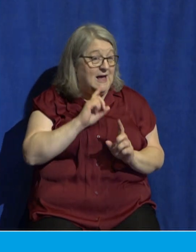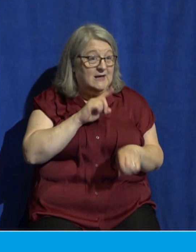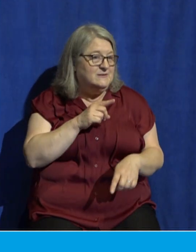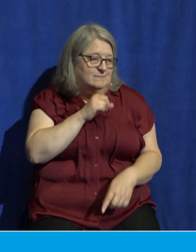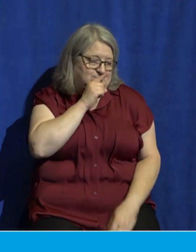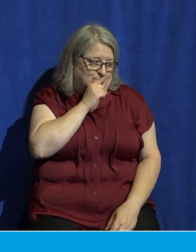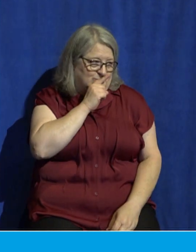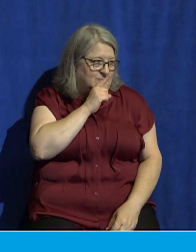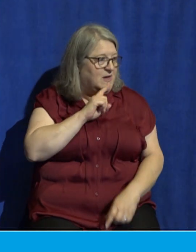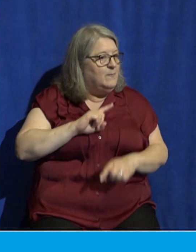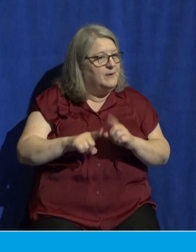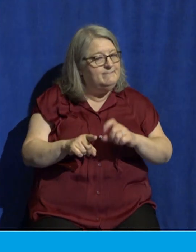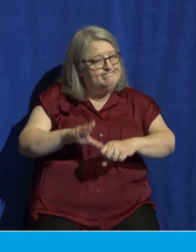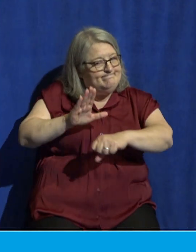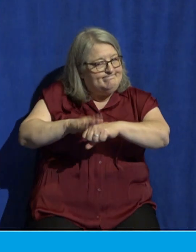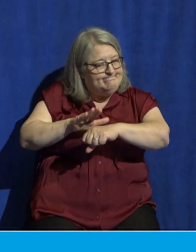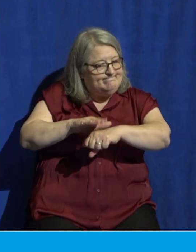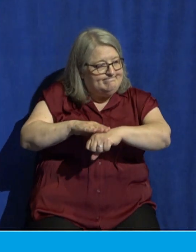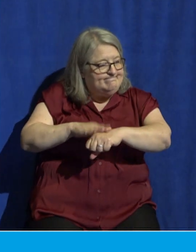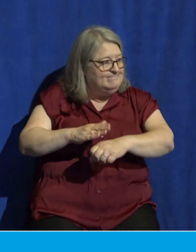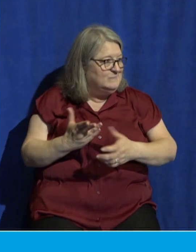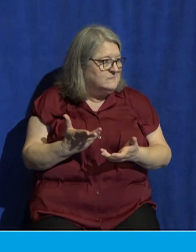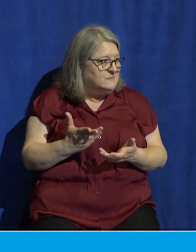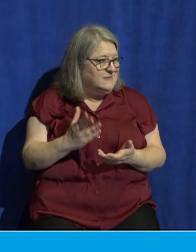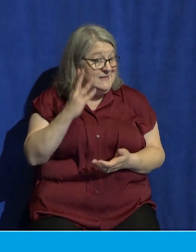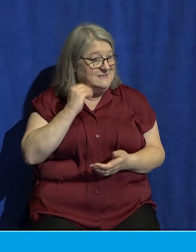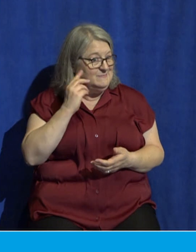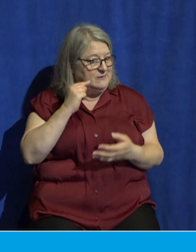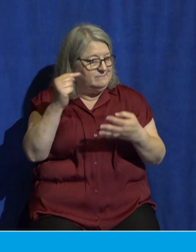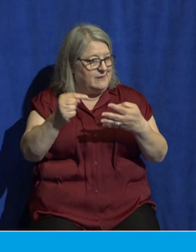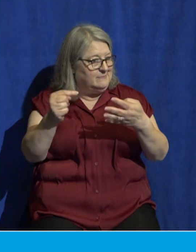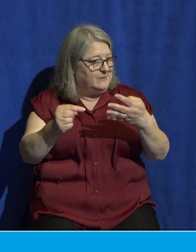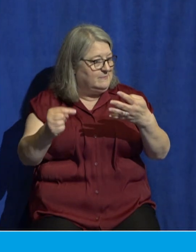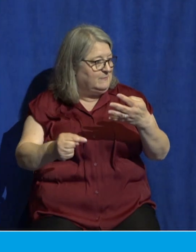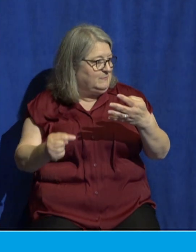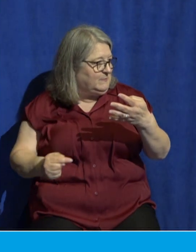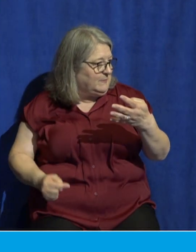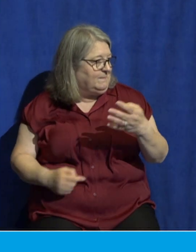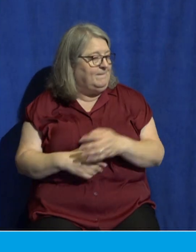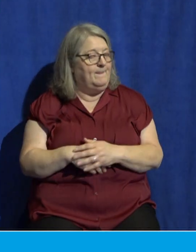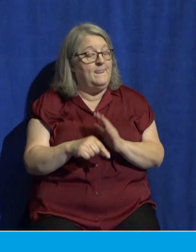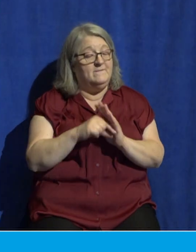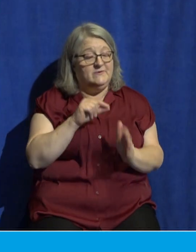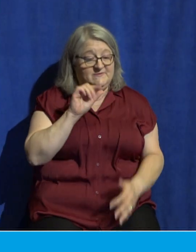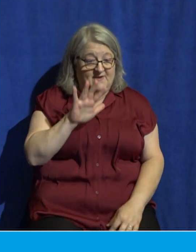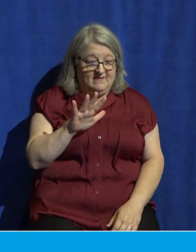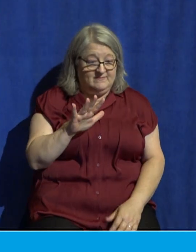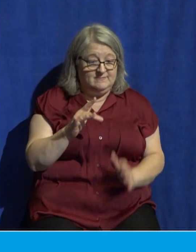warn them about some of the things they're going to experience after he leaves. So verse 5, Jesus began to say to them,